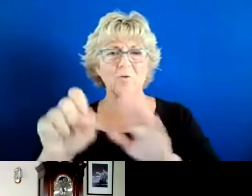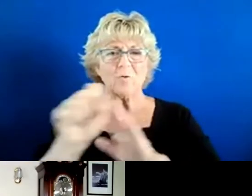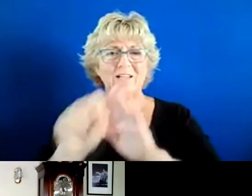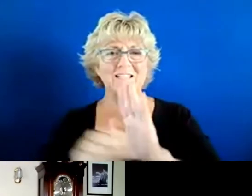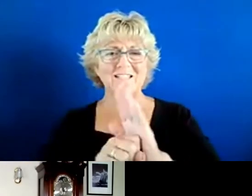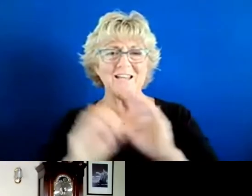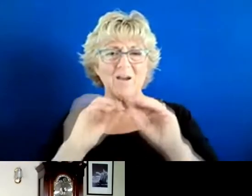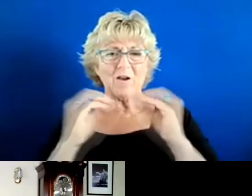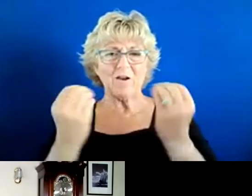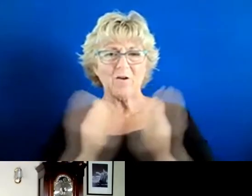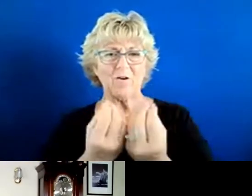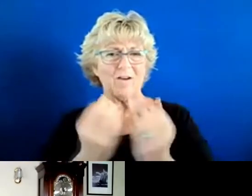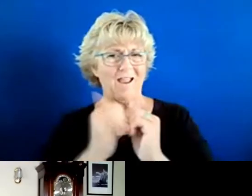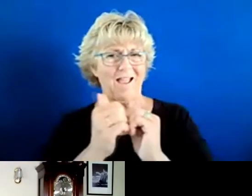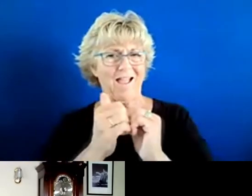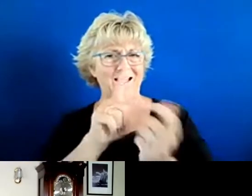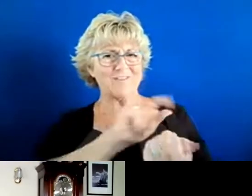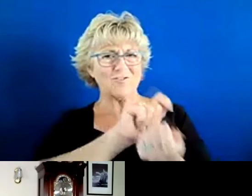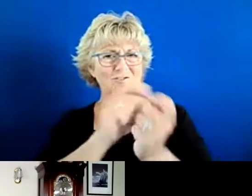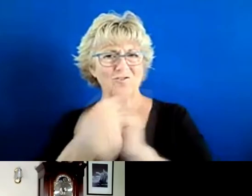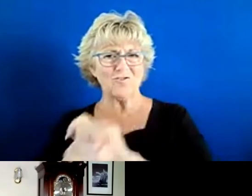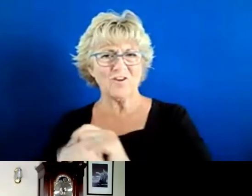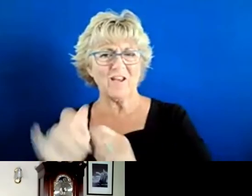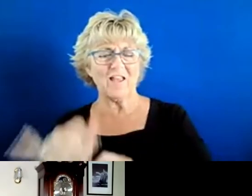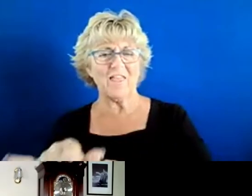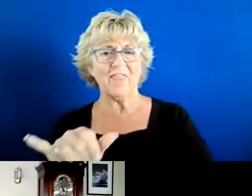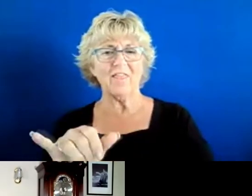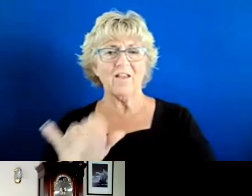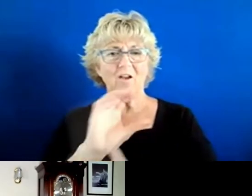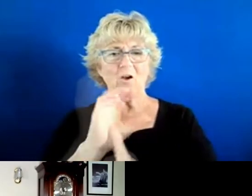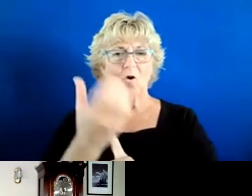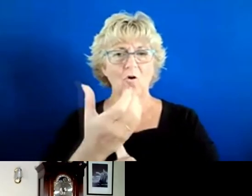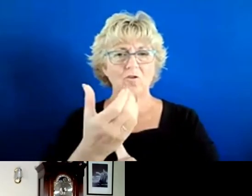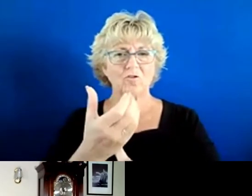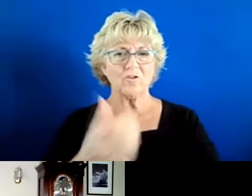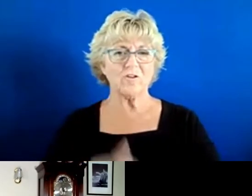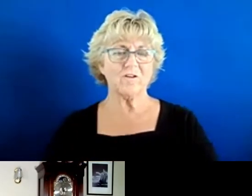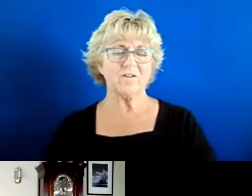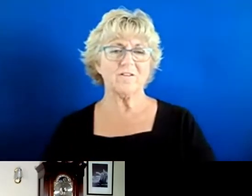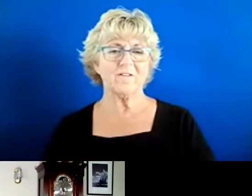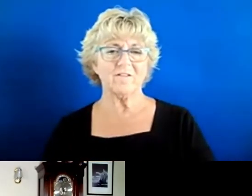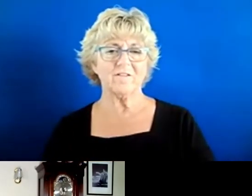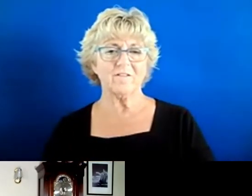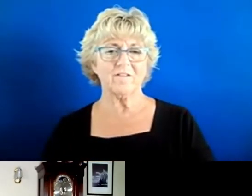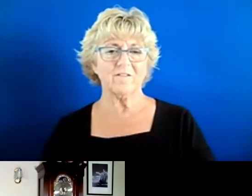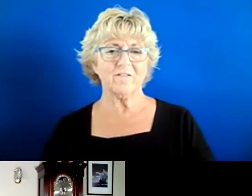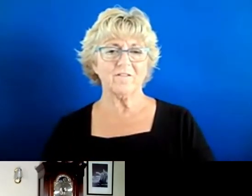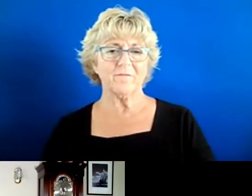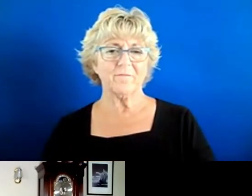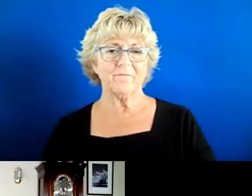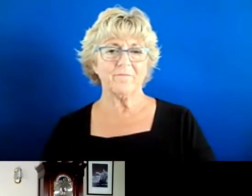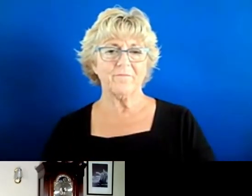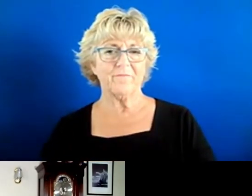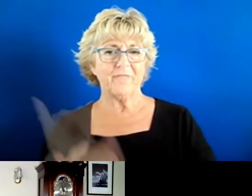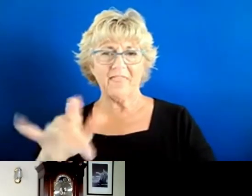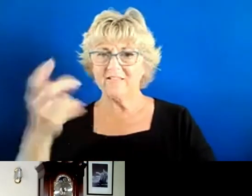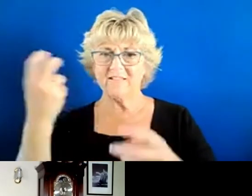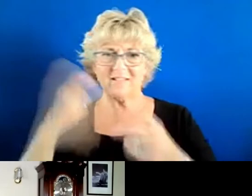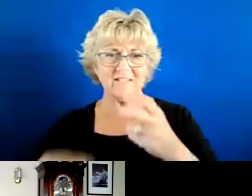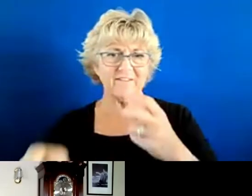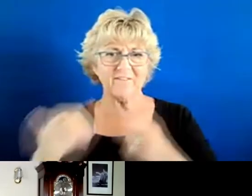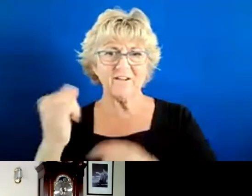How did you change the culture of your organization? That's a difficult job.